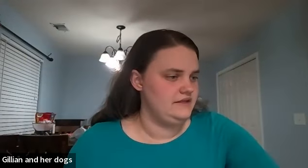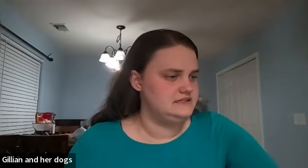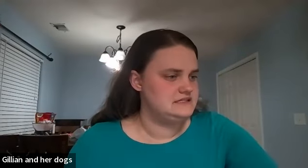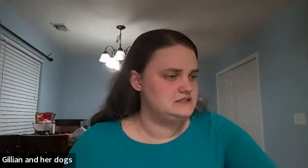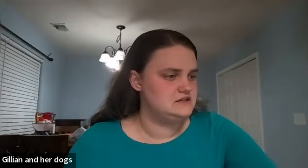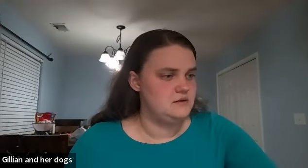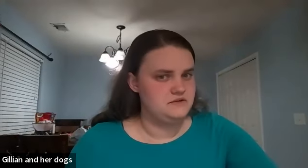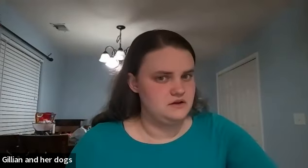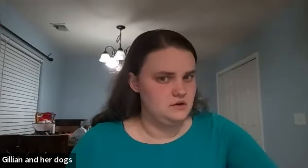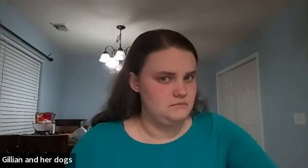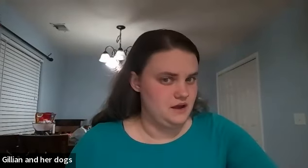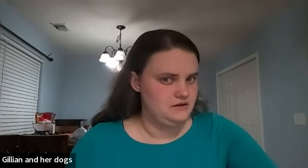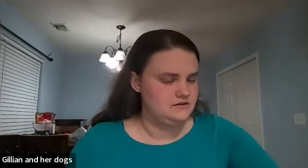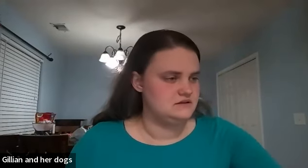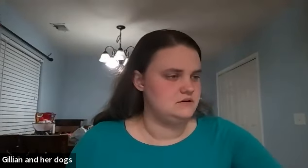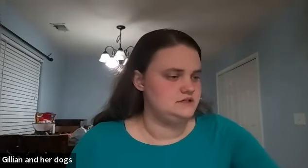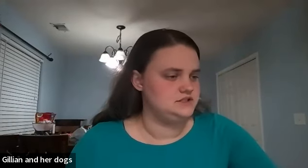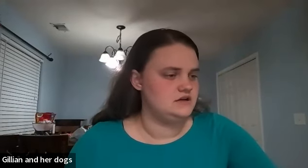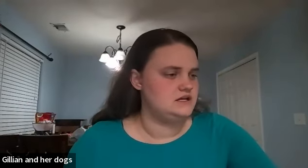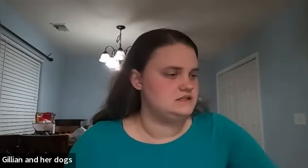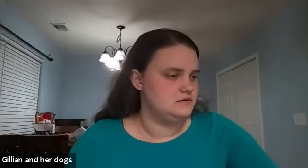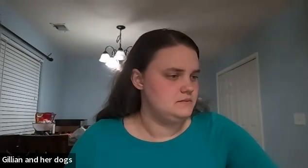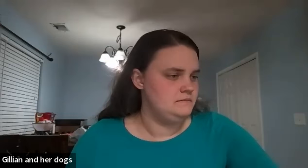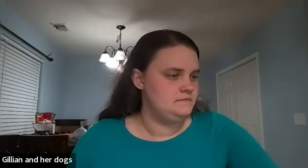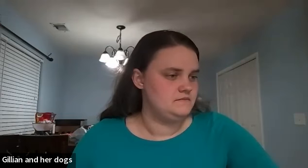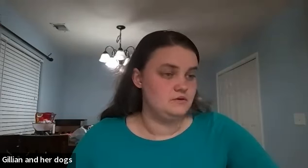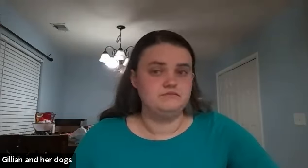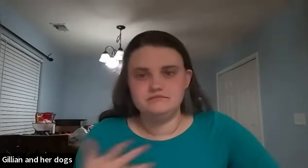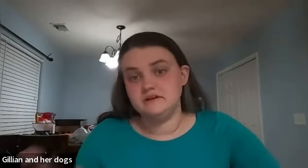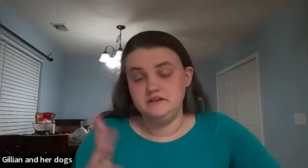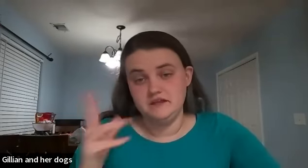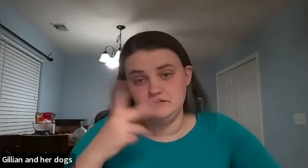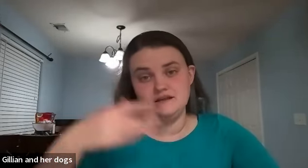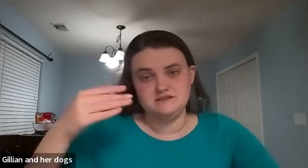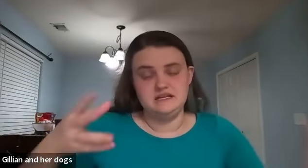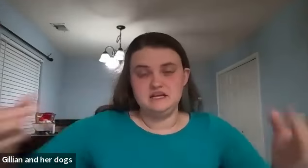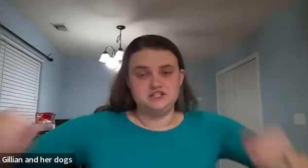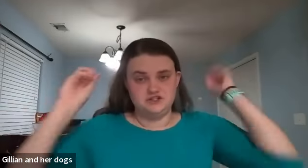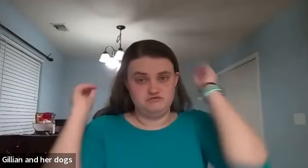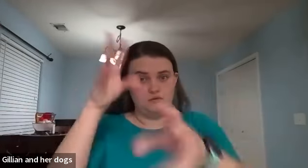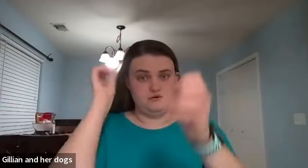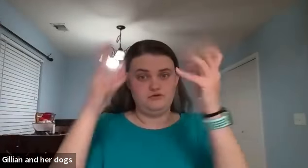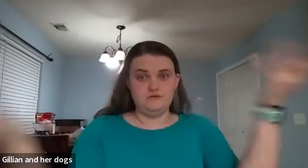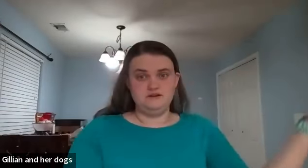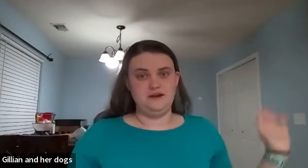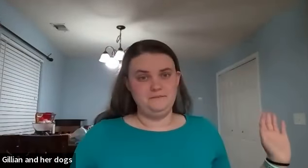let's stop there and go back because i want to make sure you guys know them or that you guys it's not just throw throw throw here you go